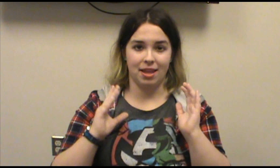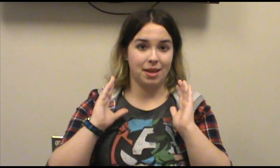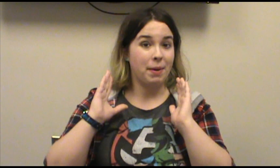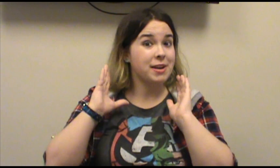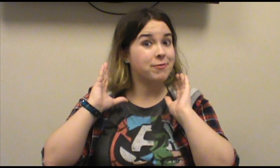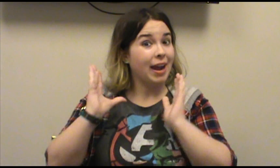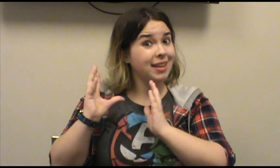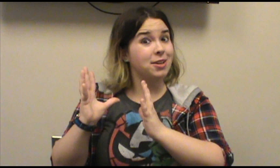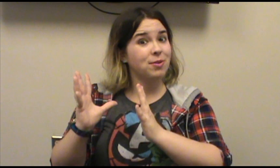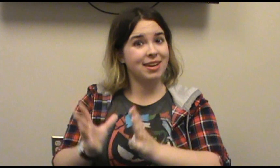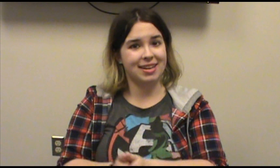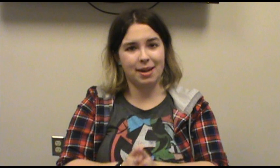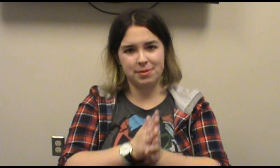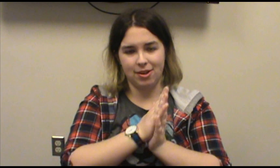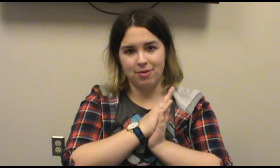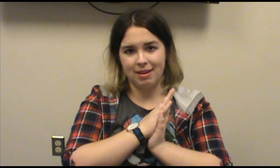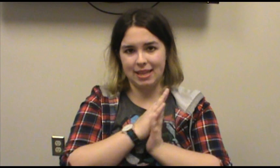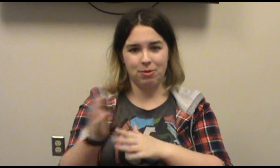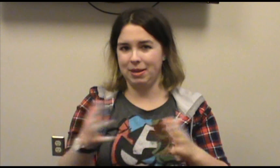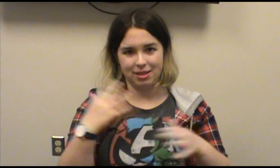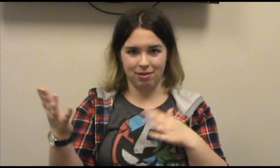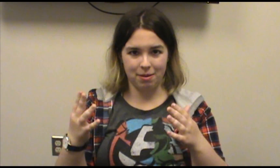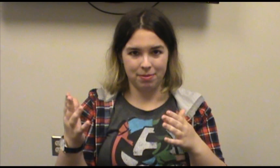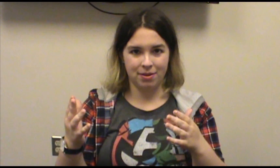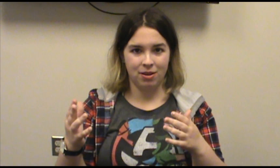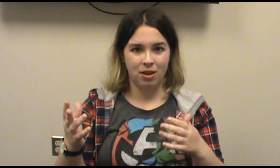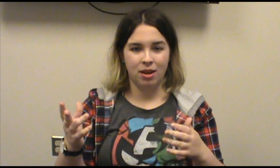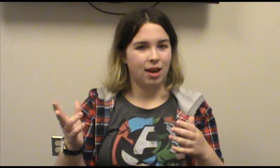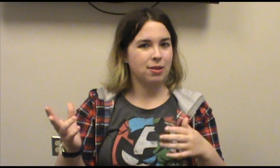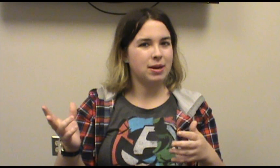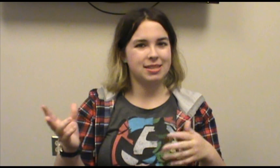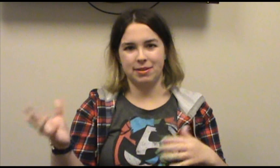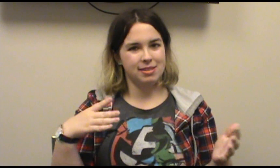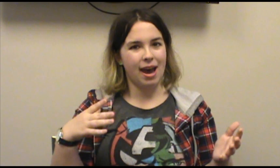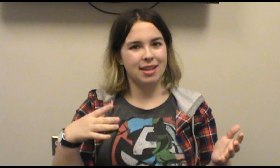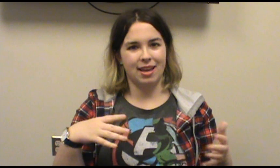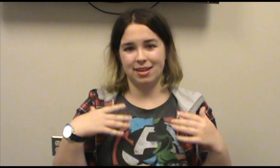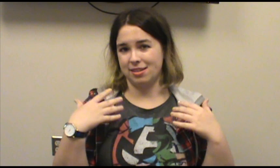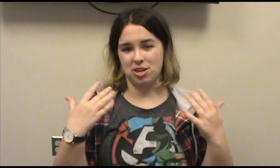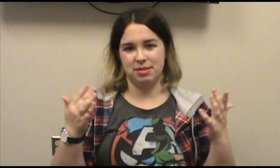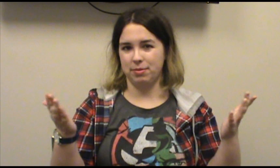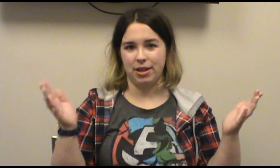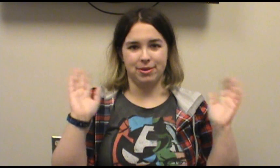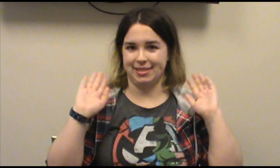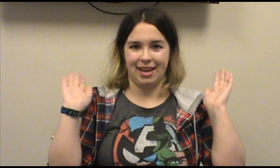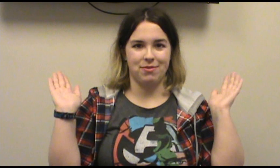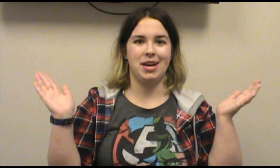that they might finally do in the next episode, that will be cleared up. Otherwise, if it's not in that Jasmine was always this kind of nice